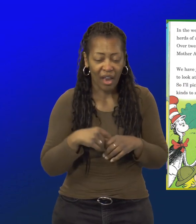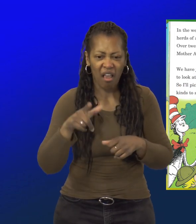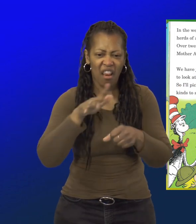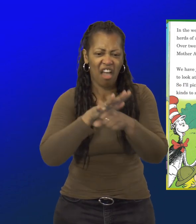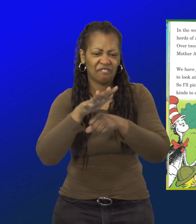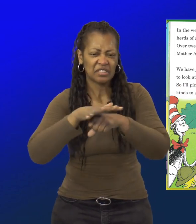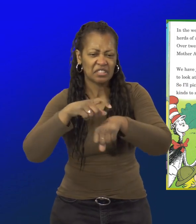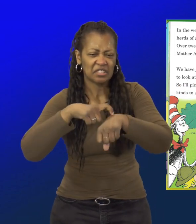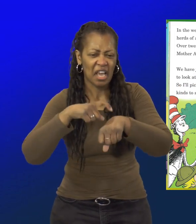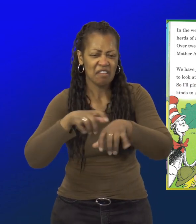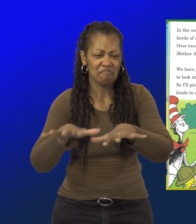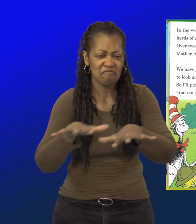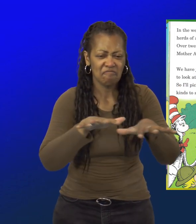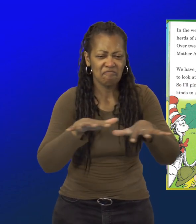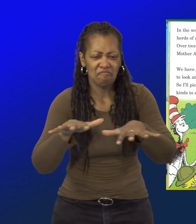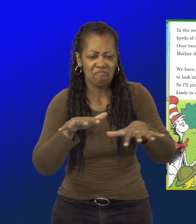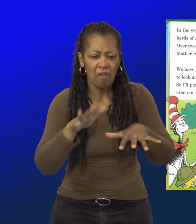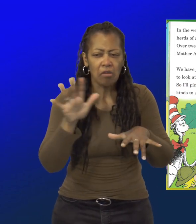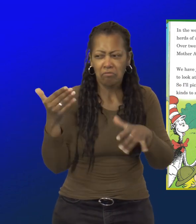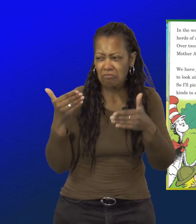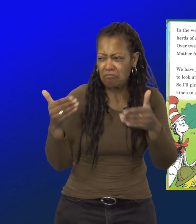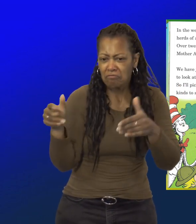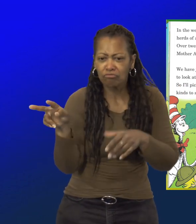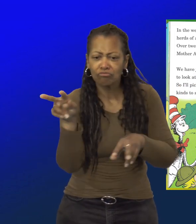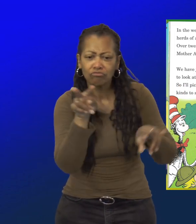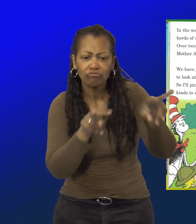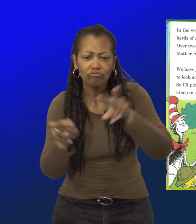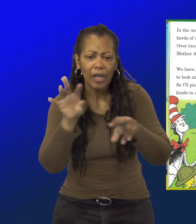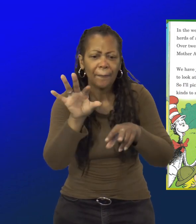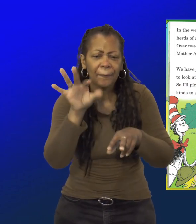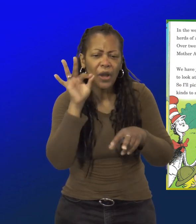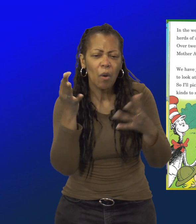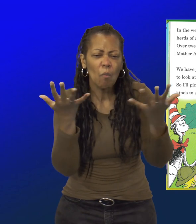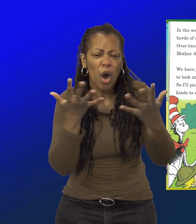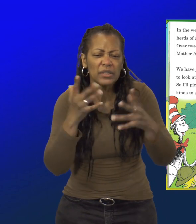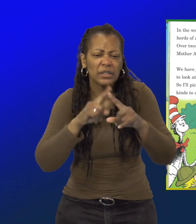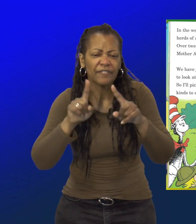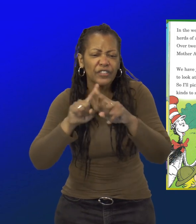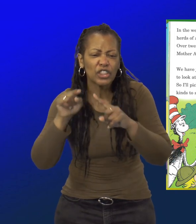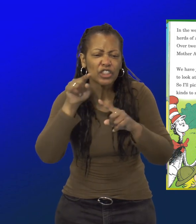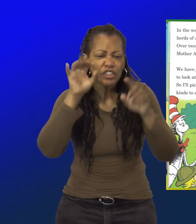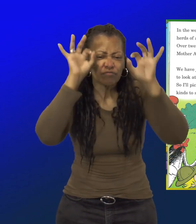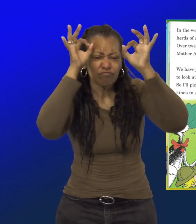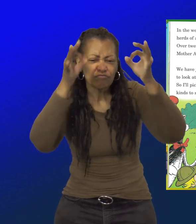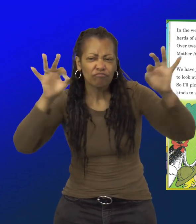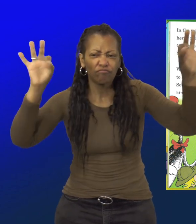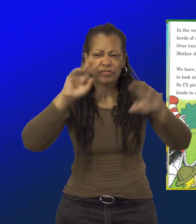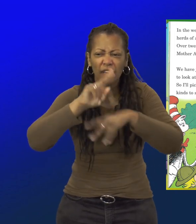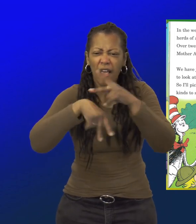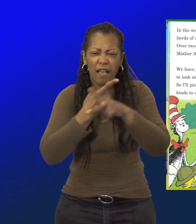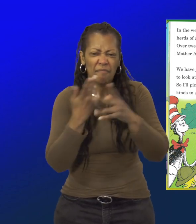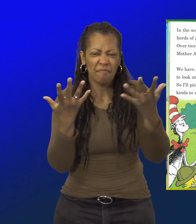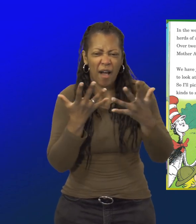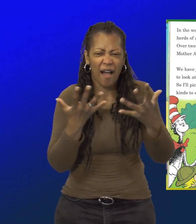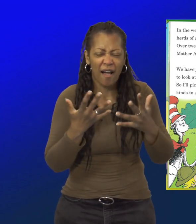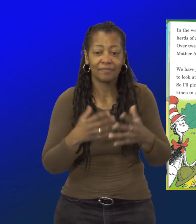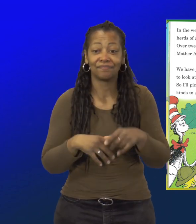We have just enough time to look at a few, so I'll pick out some different kinds to show you.